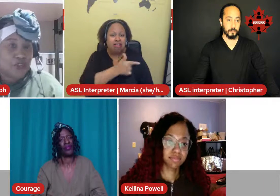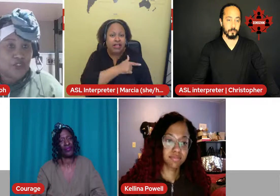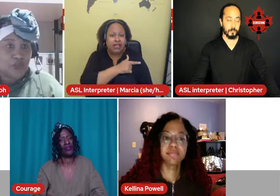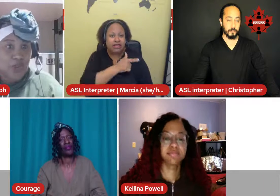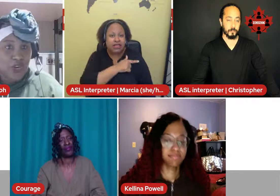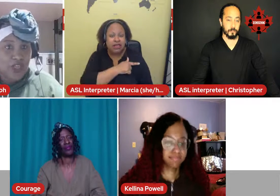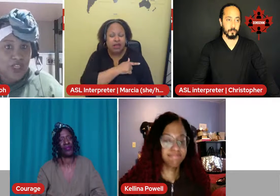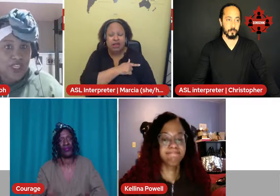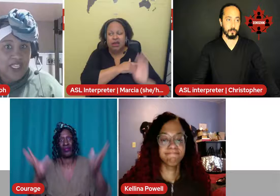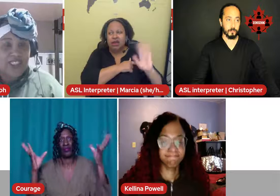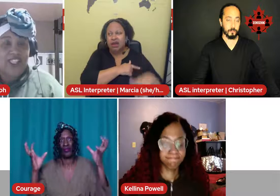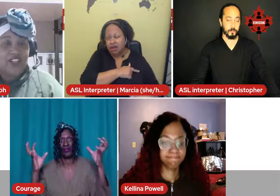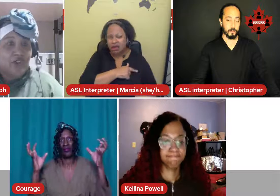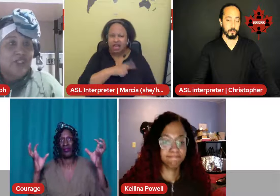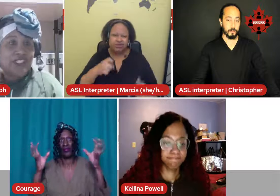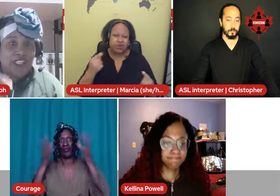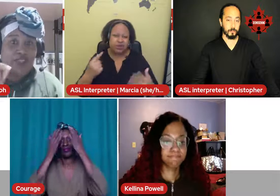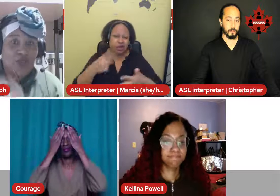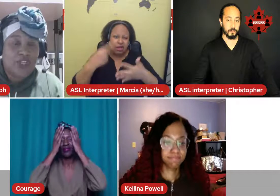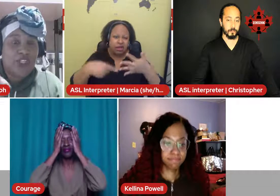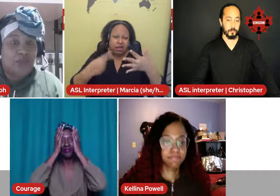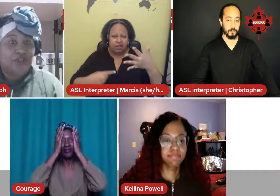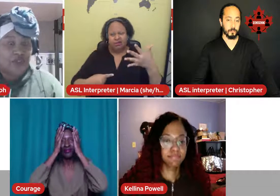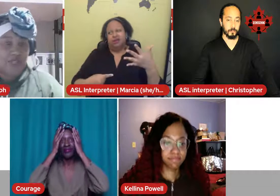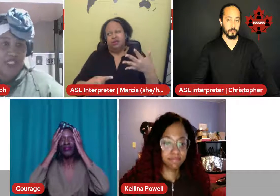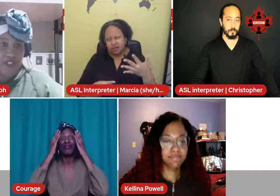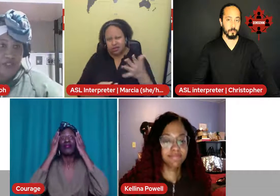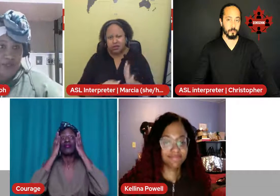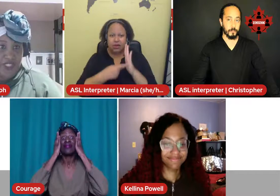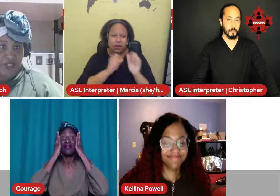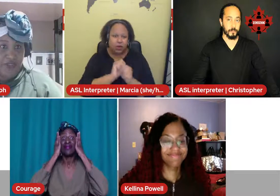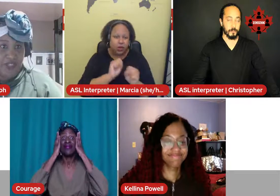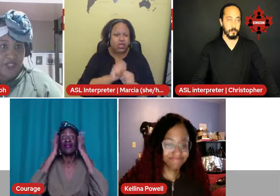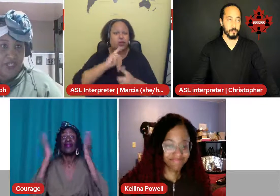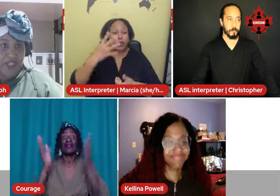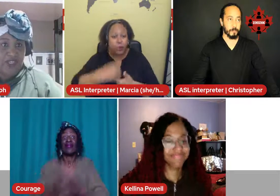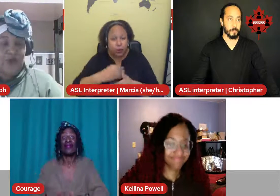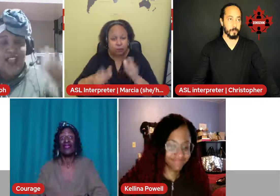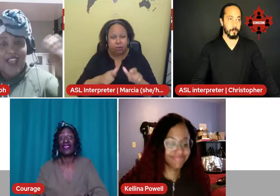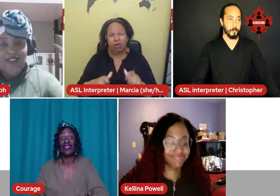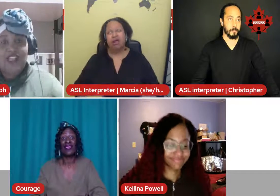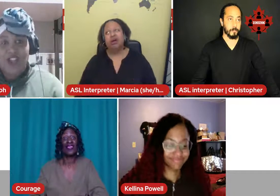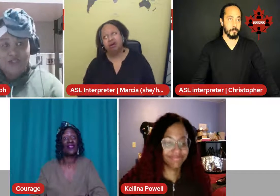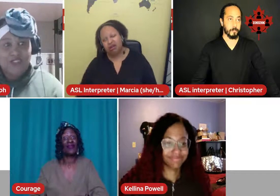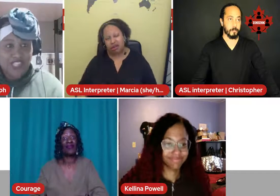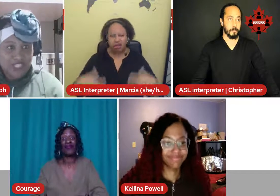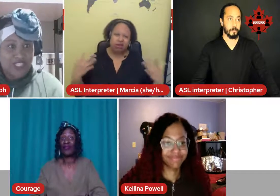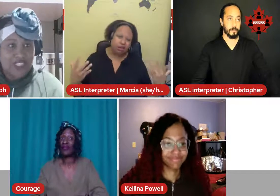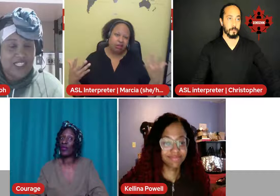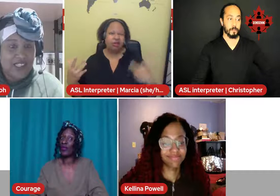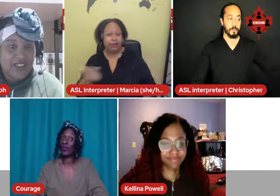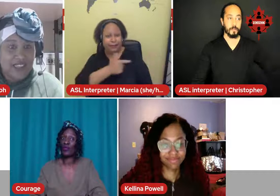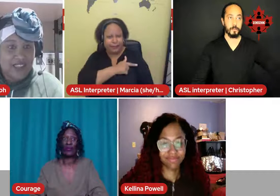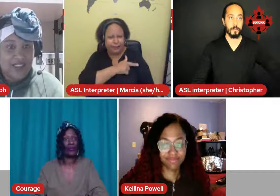put the work because they know it takes work in order to be inclusive. So having conversations like this,